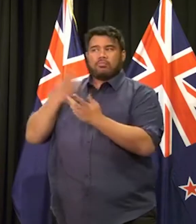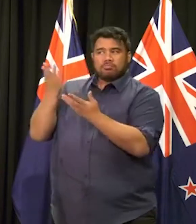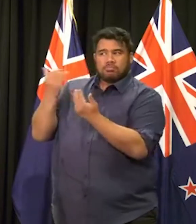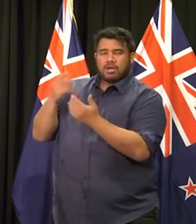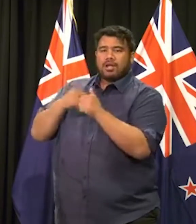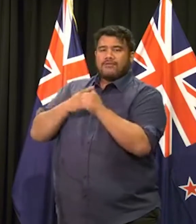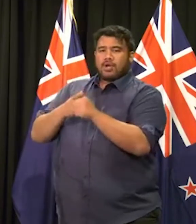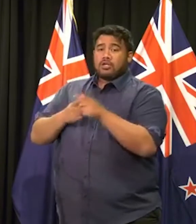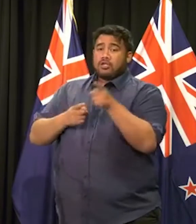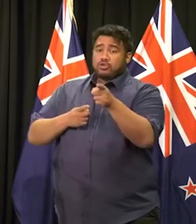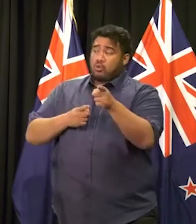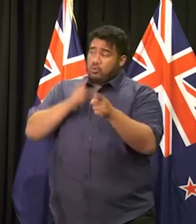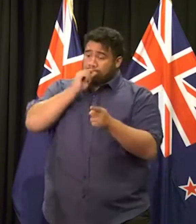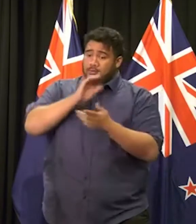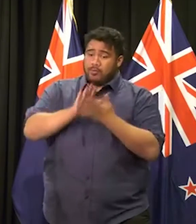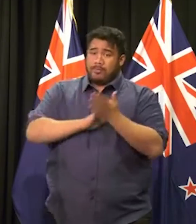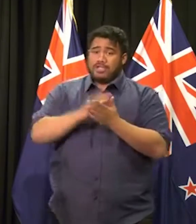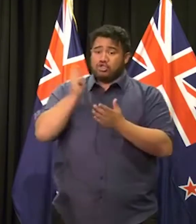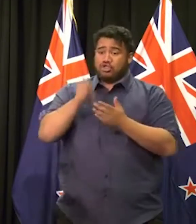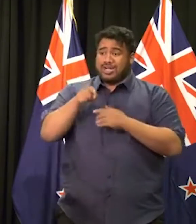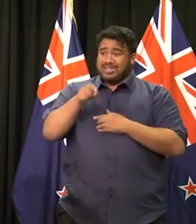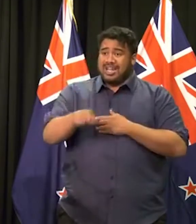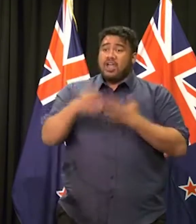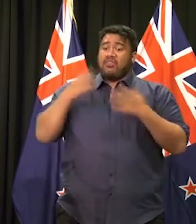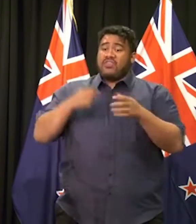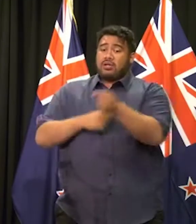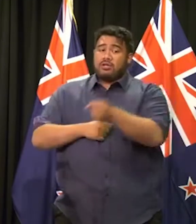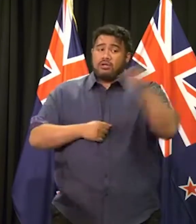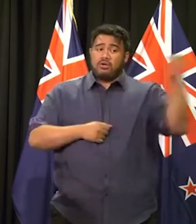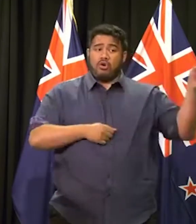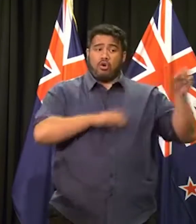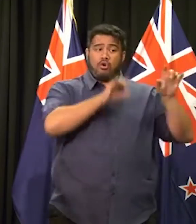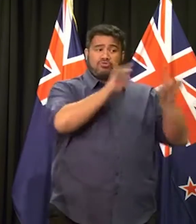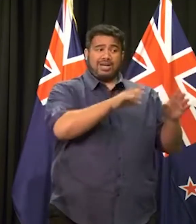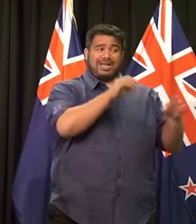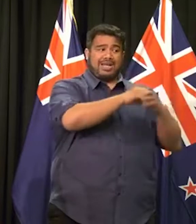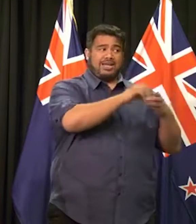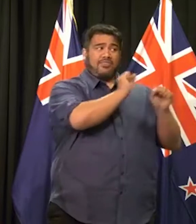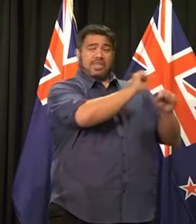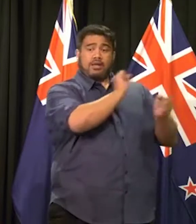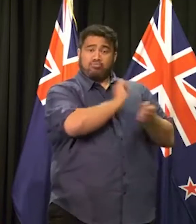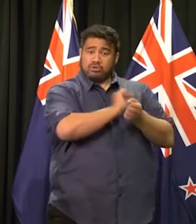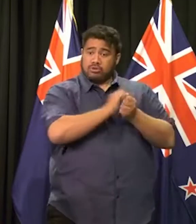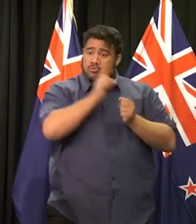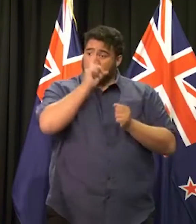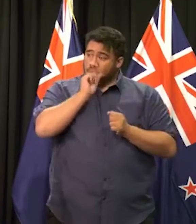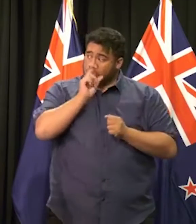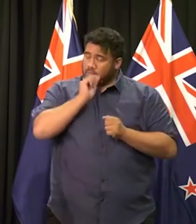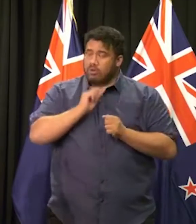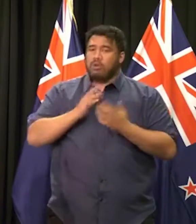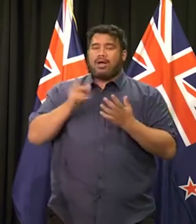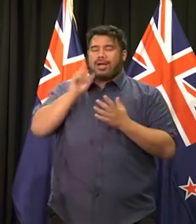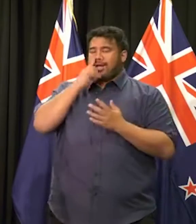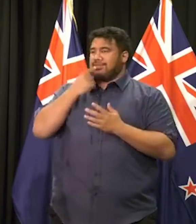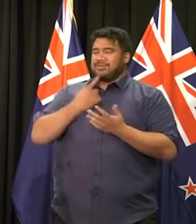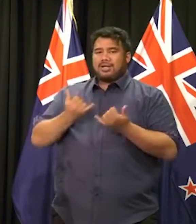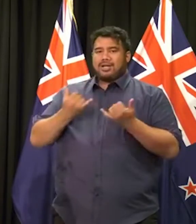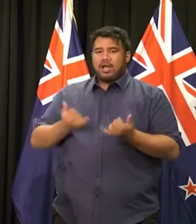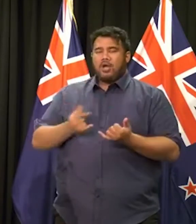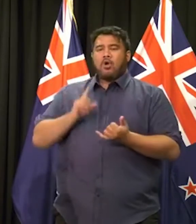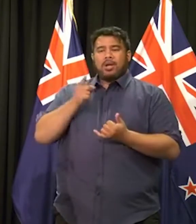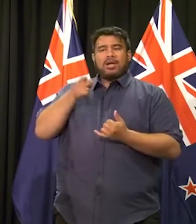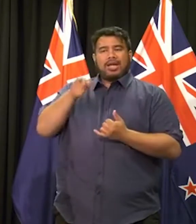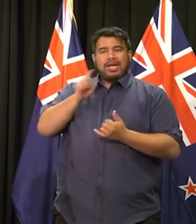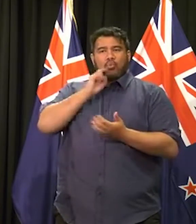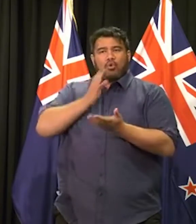that he could see out his sentence in Australia? I don't want to pre-empt anything there. He will certainly face the justice